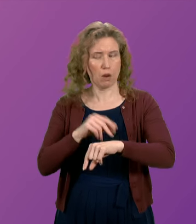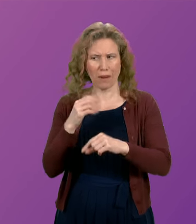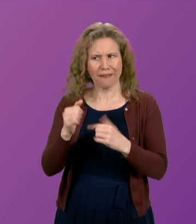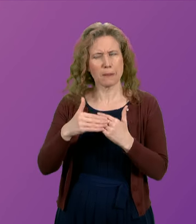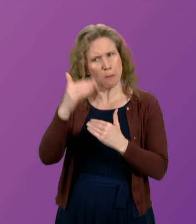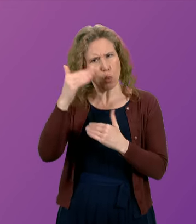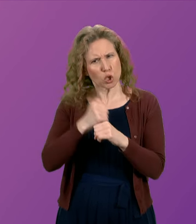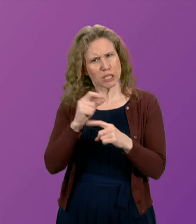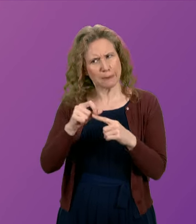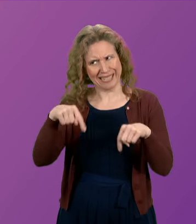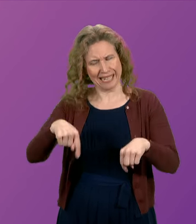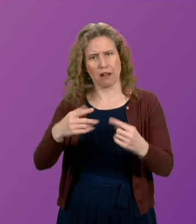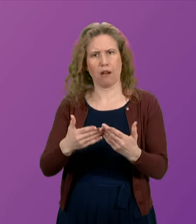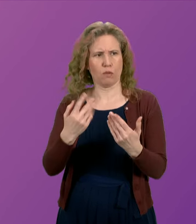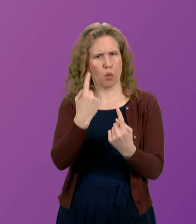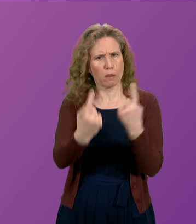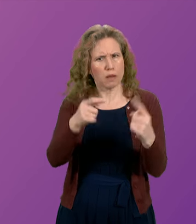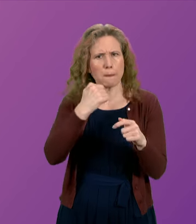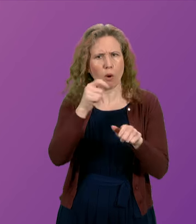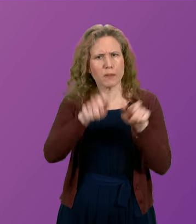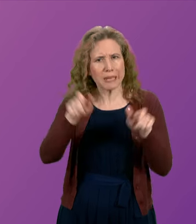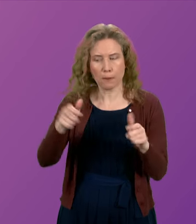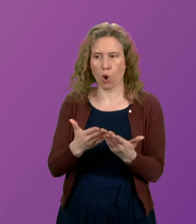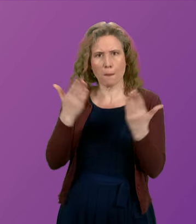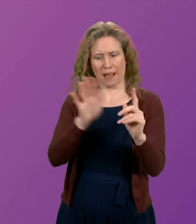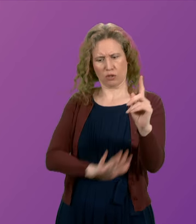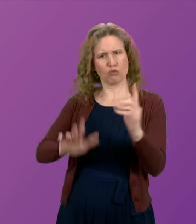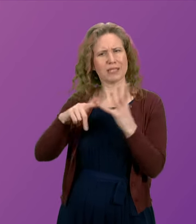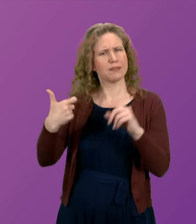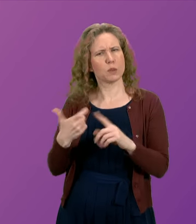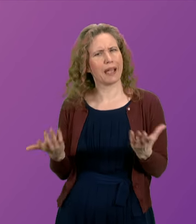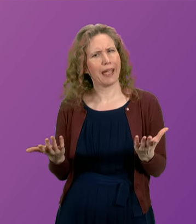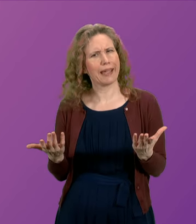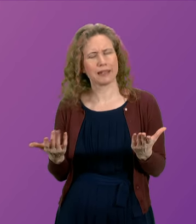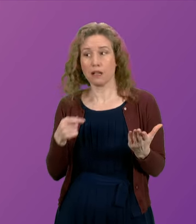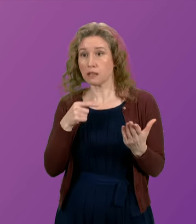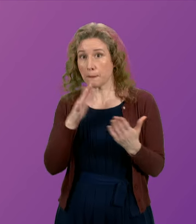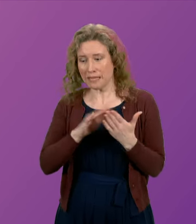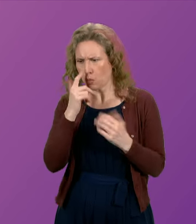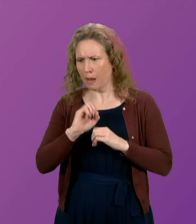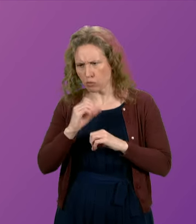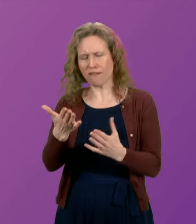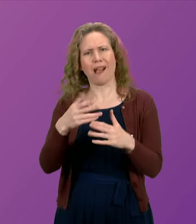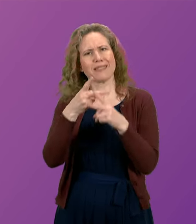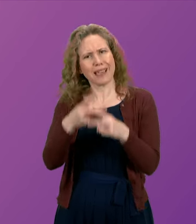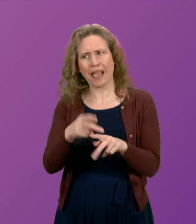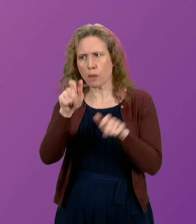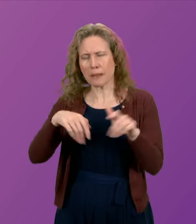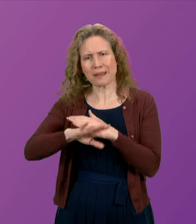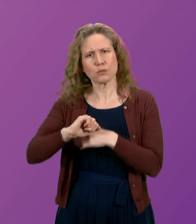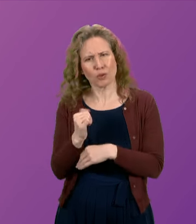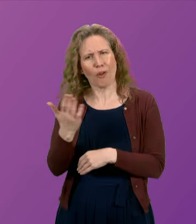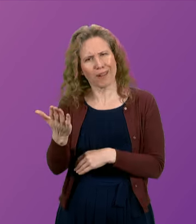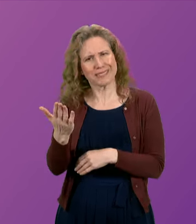GPs per head of population in Scotland than any other part of the United Kingdom, able to provide the care to people in Scotland,